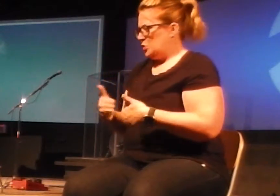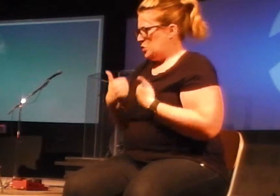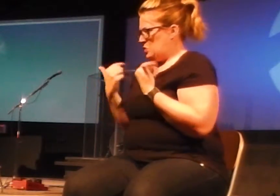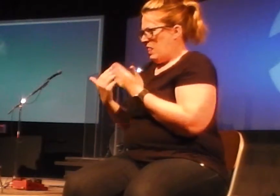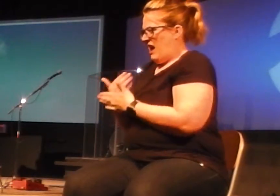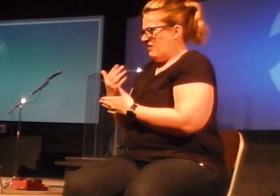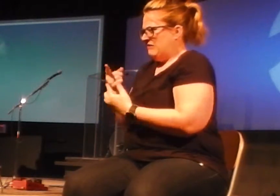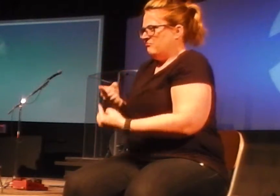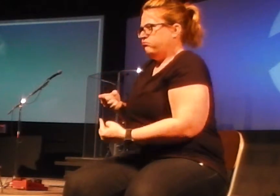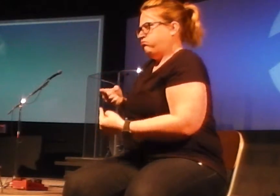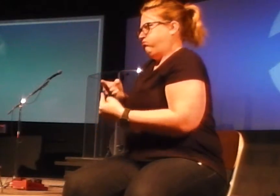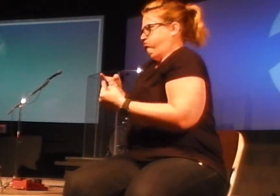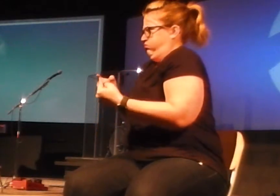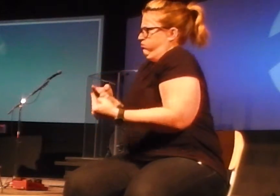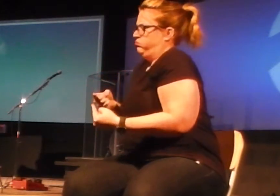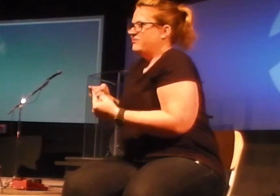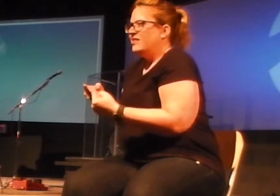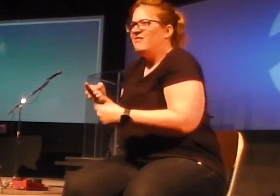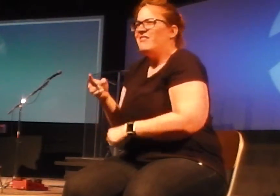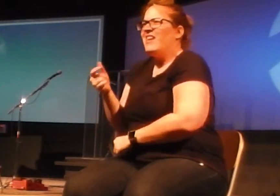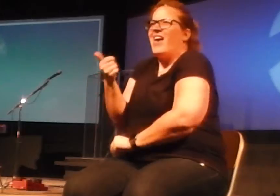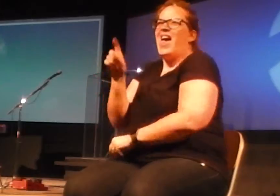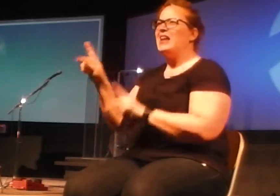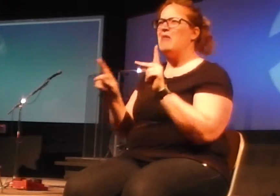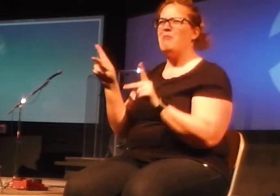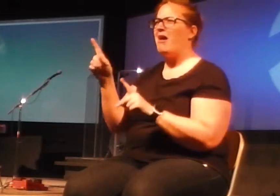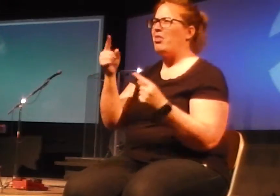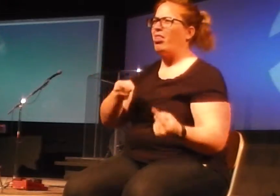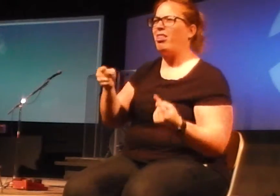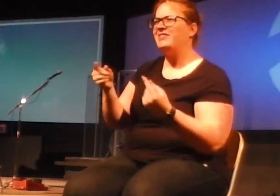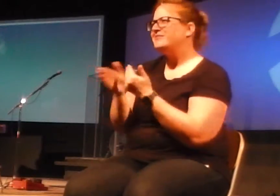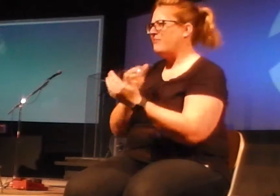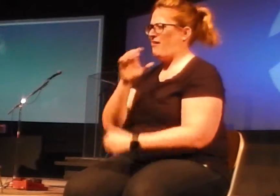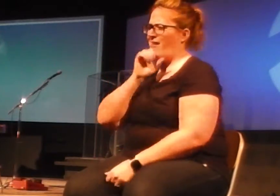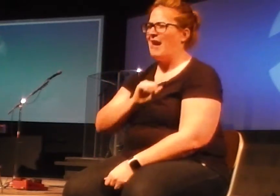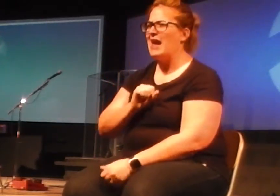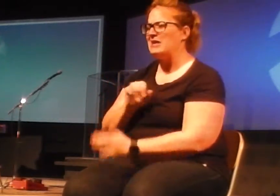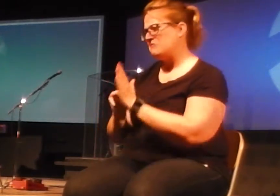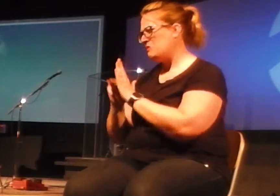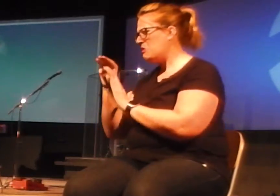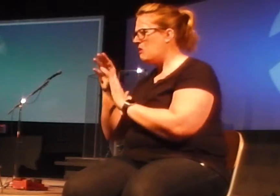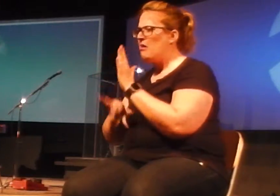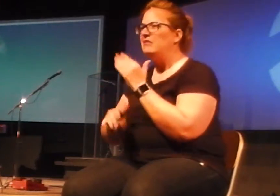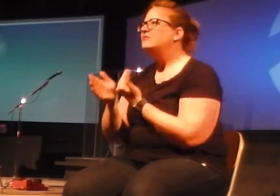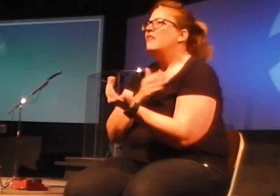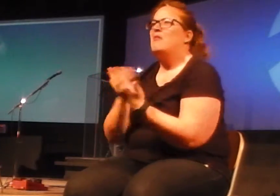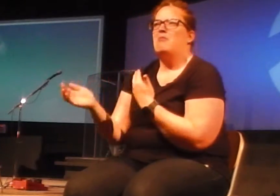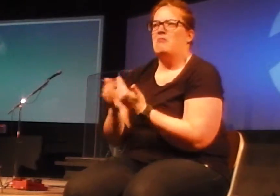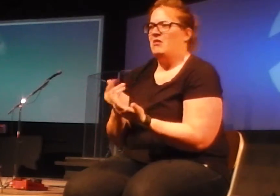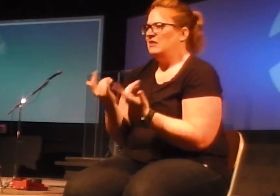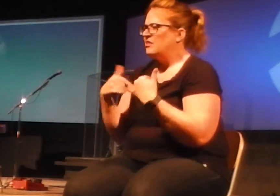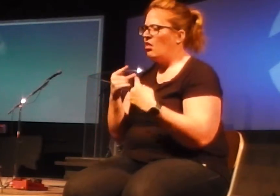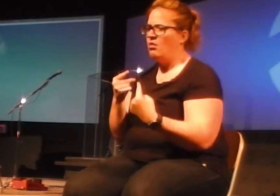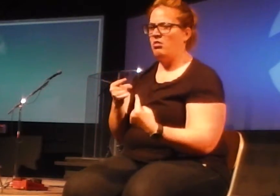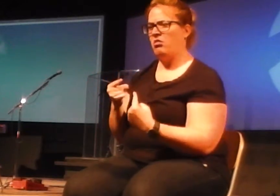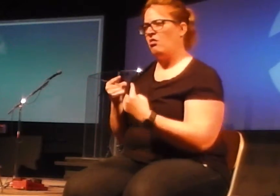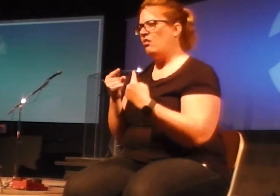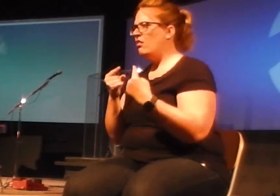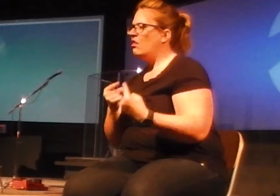for any of us. No matter what age we are, no matter what level of maturity we are, it is hard. It's some of the hardest stuff in life.